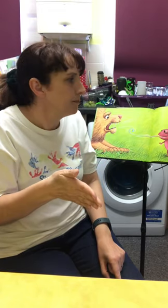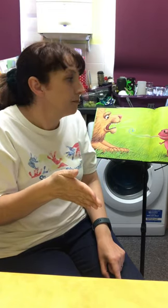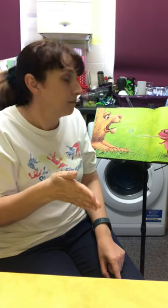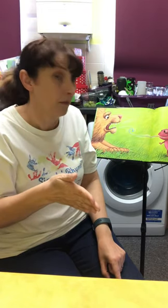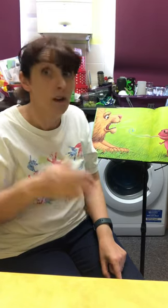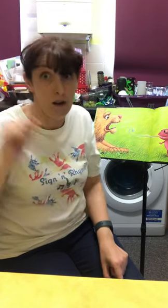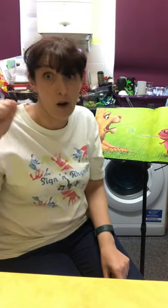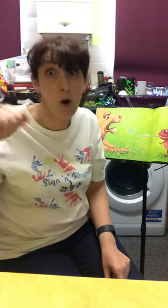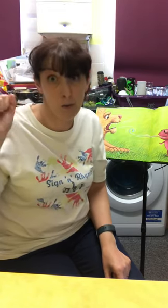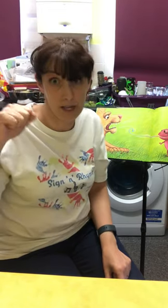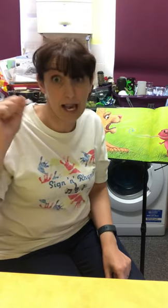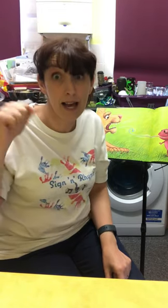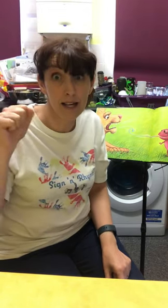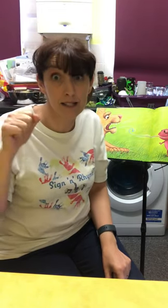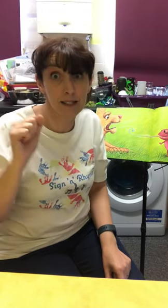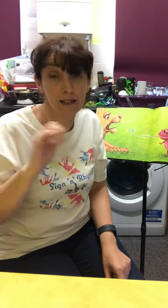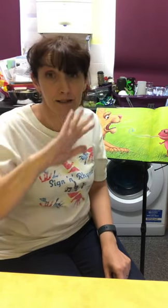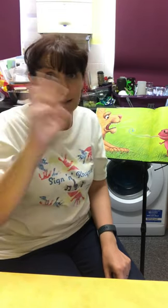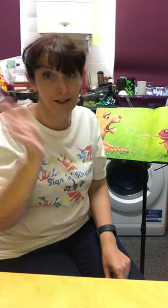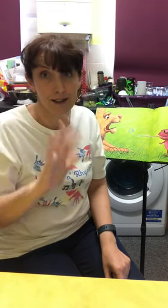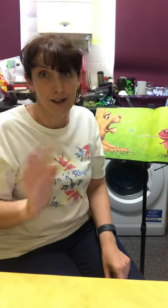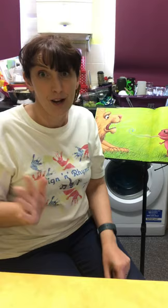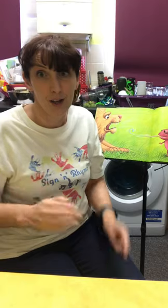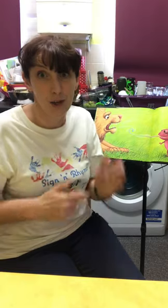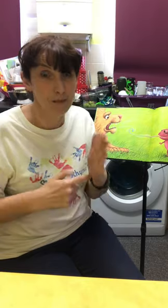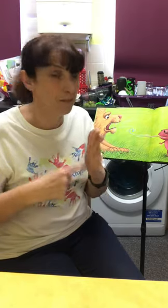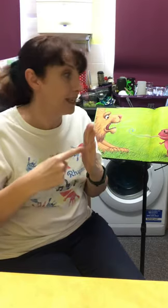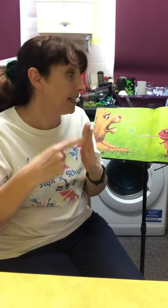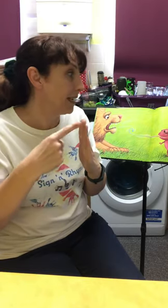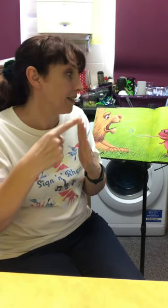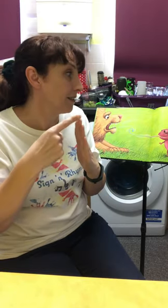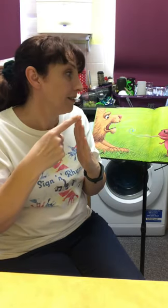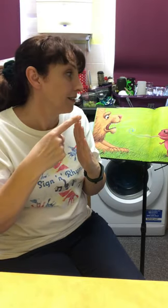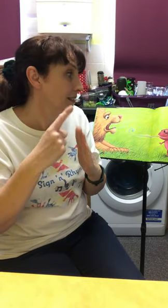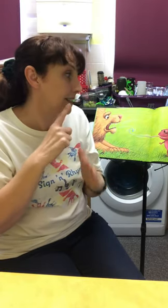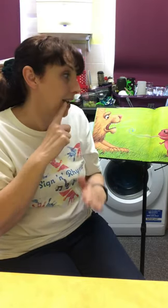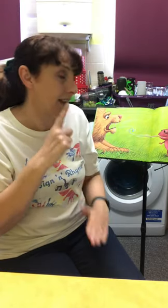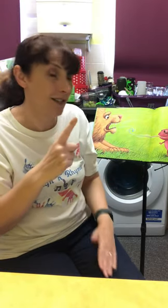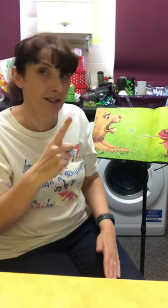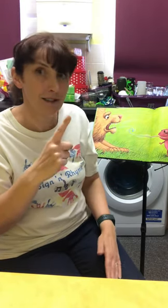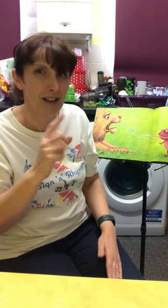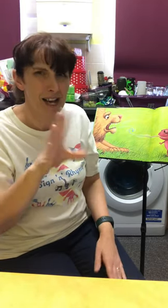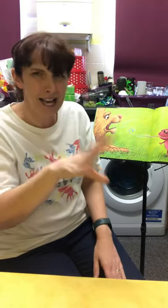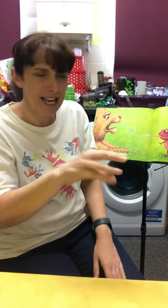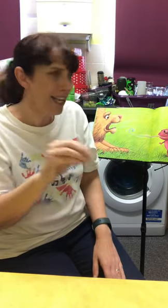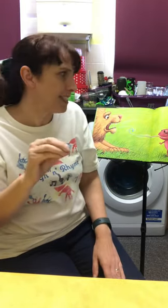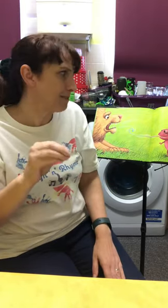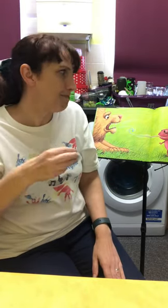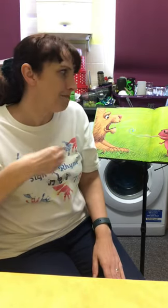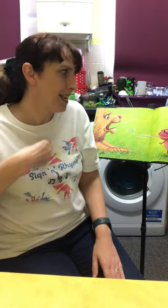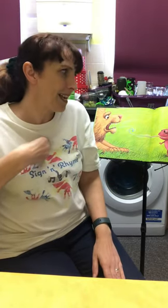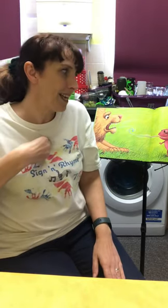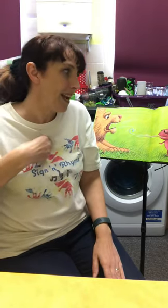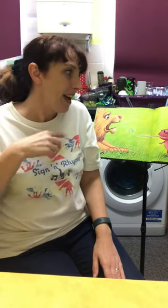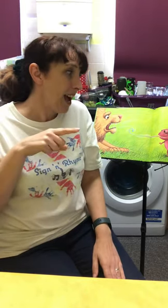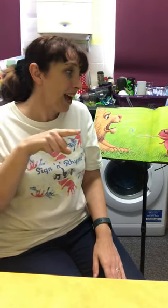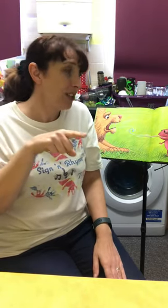Oh yes. Chameleon said. Eat me and